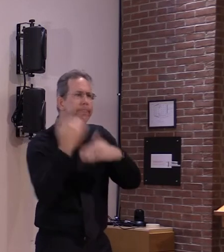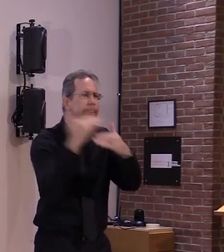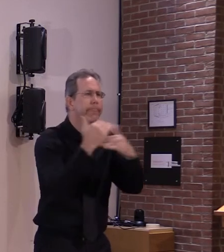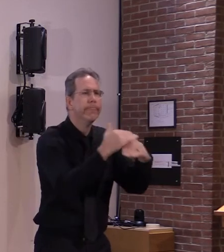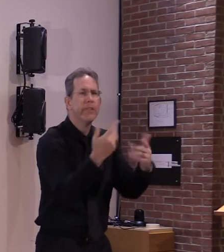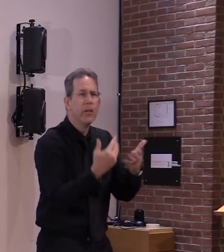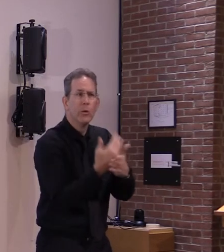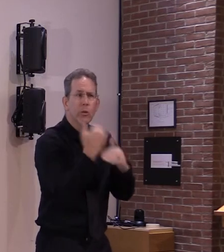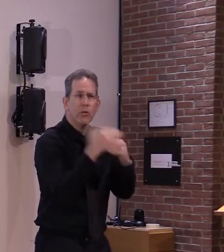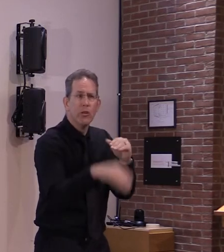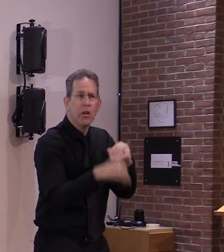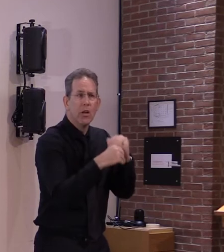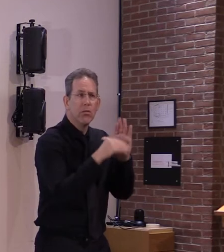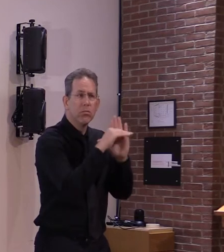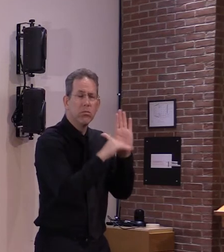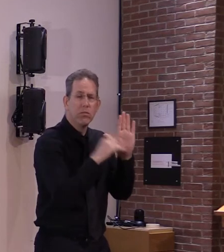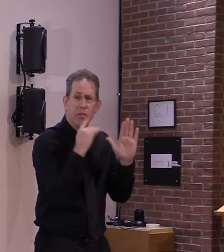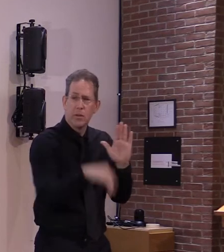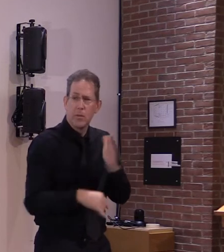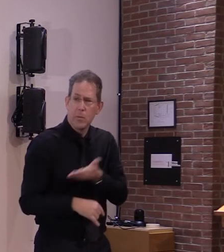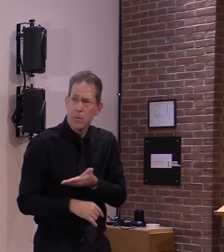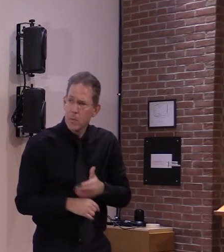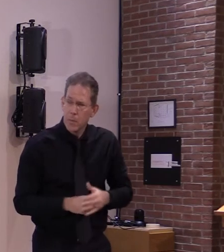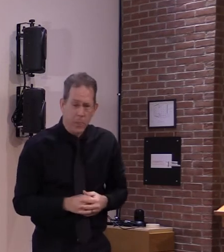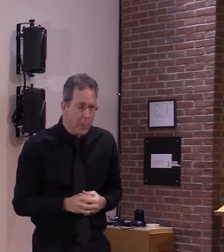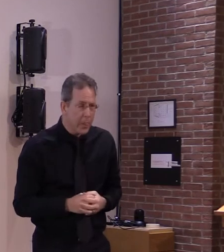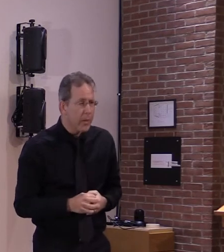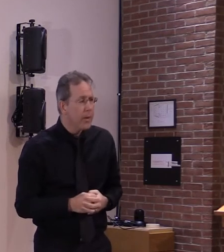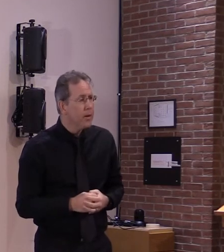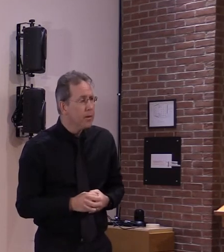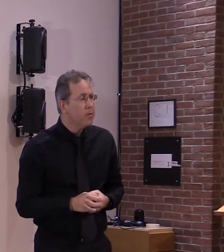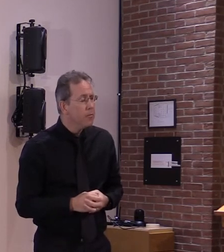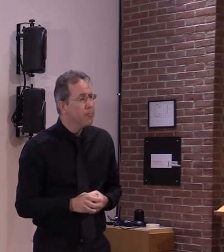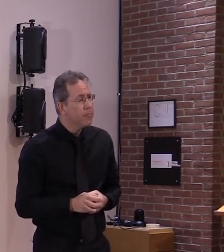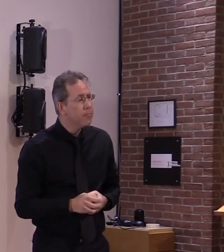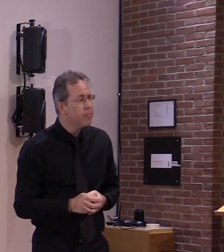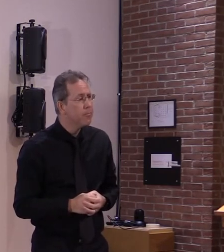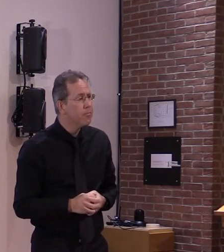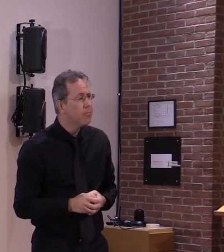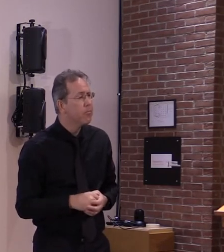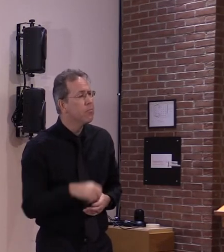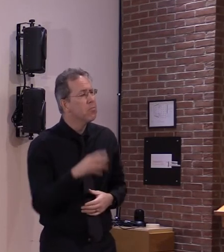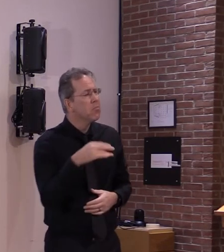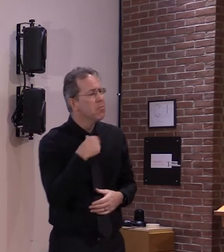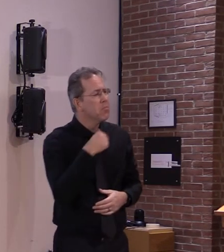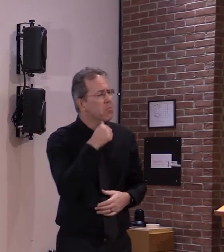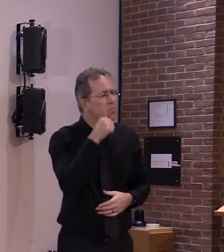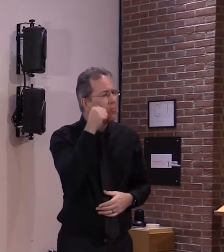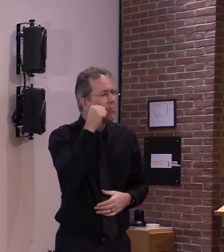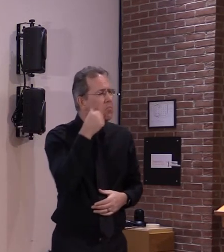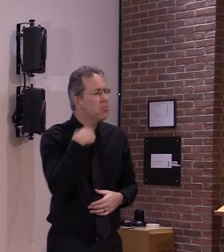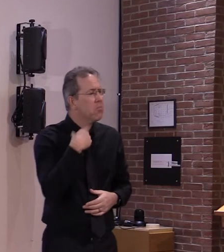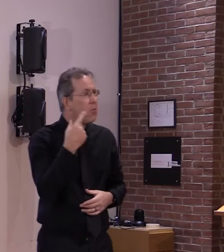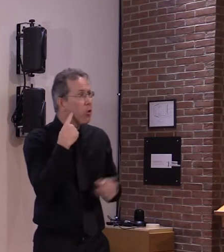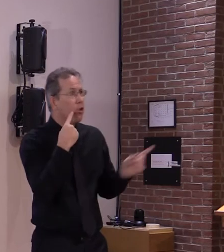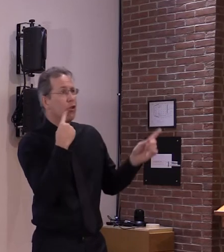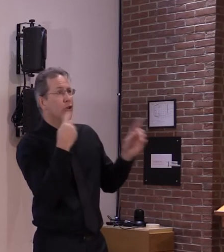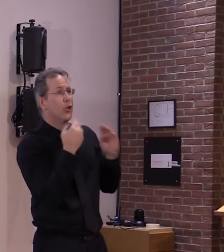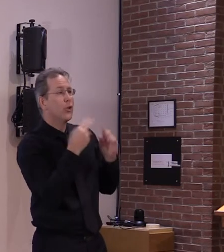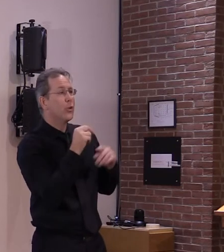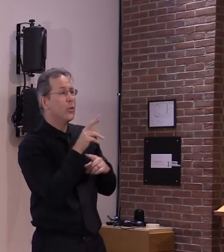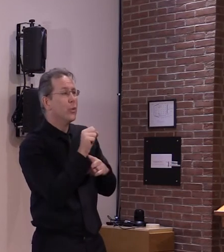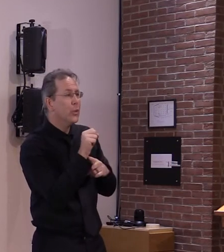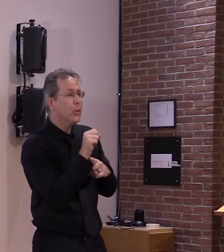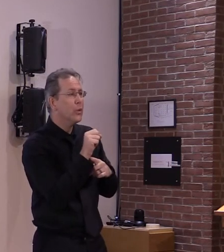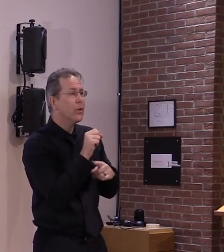shown we did receive a little bit of good news yesterday uh it dipped down into the 60 range uh which is great